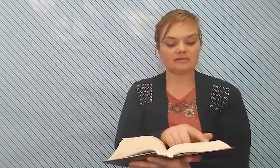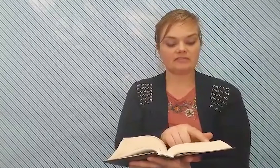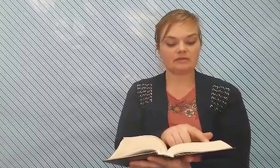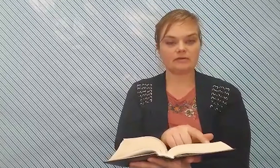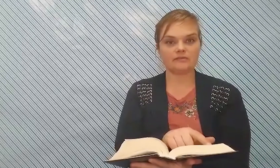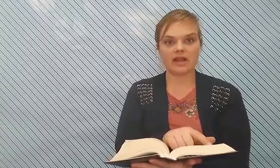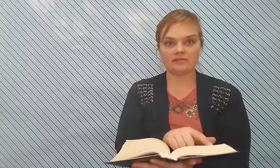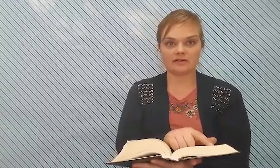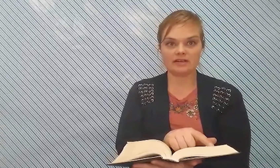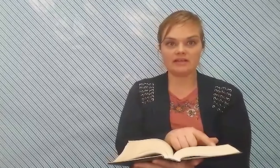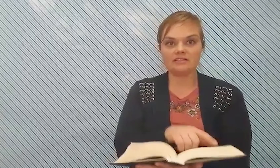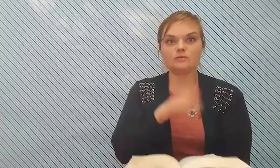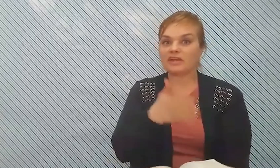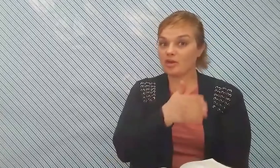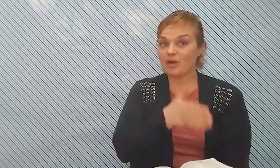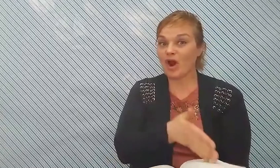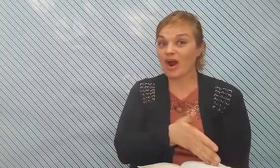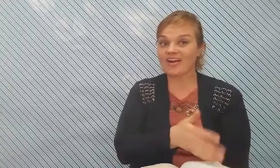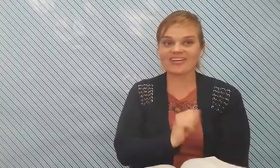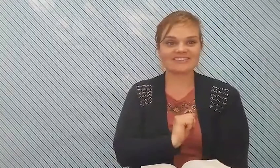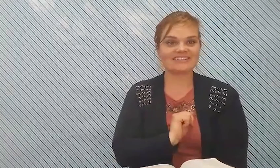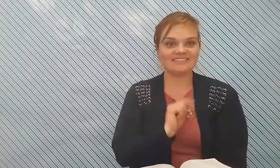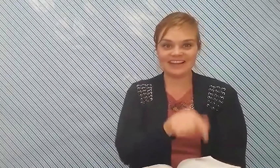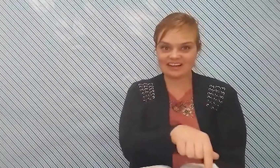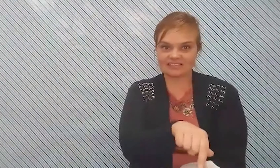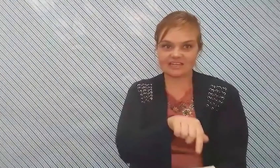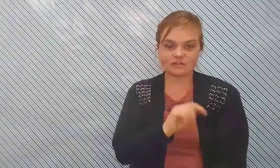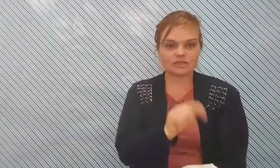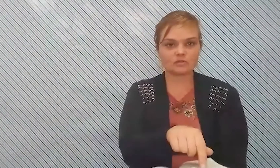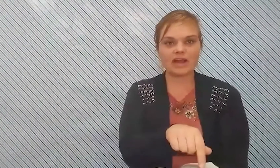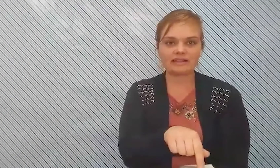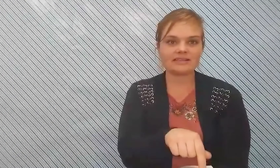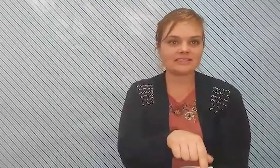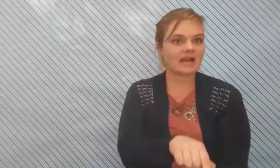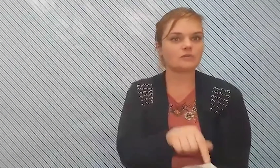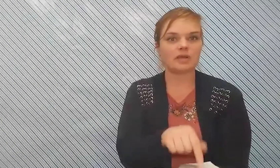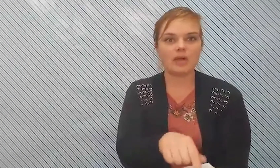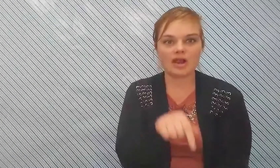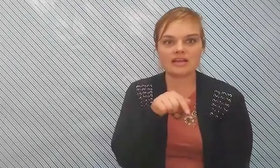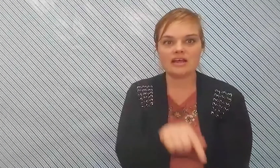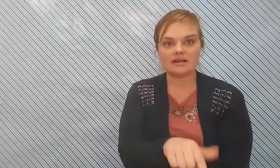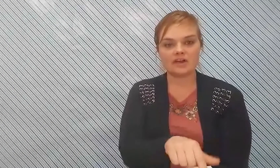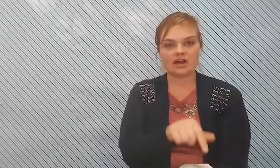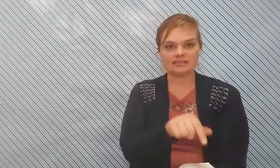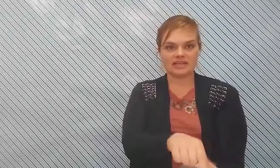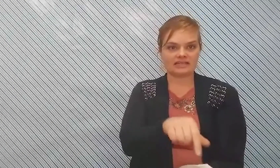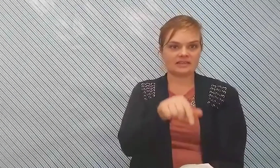house of the lord forever so we are part right there it tells us we're going to dwell in his house we are part of god's kingdom